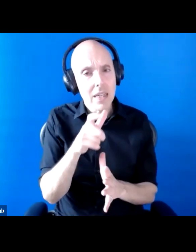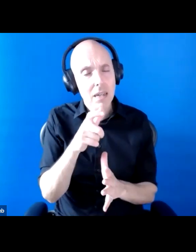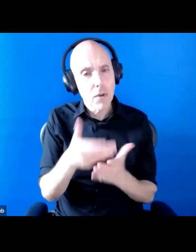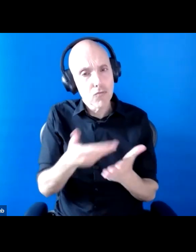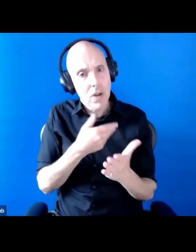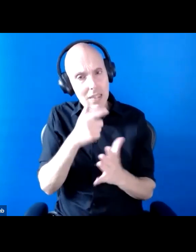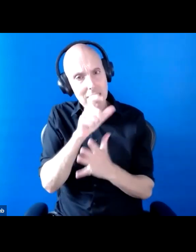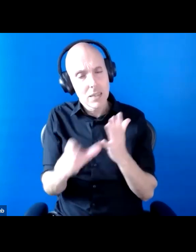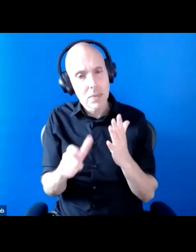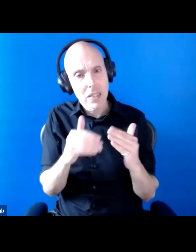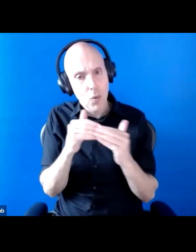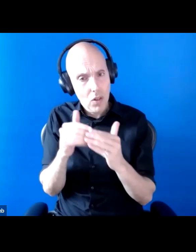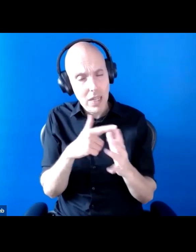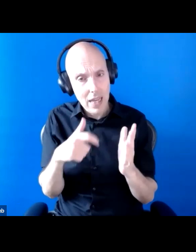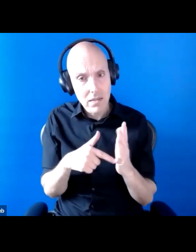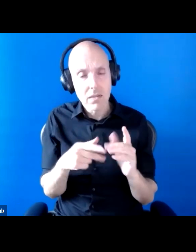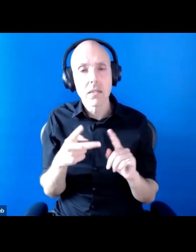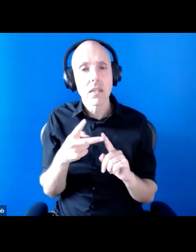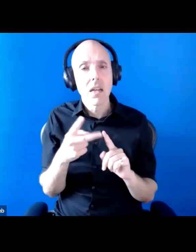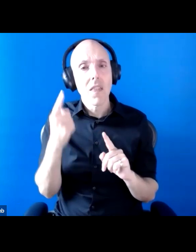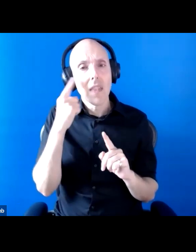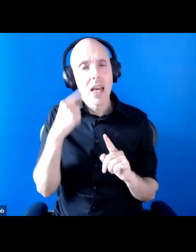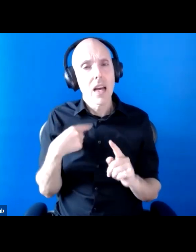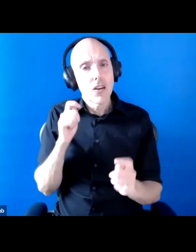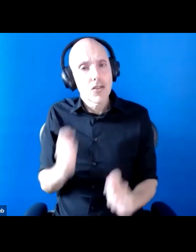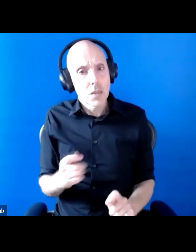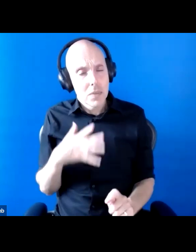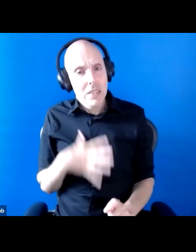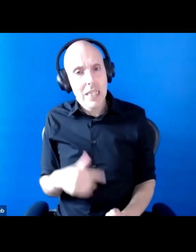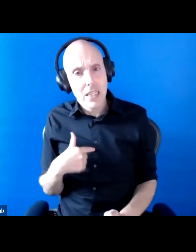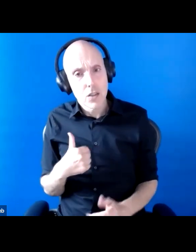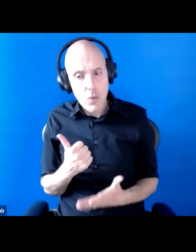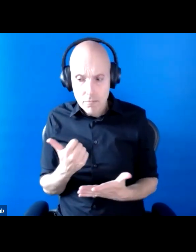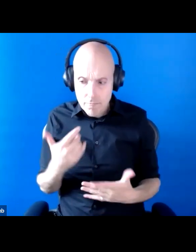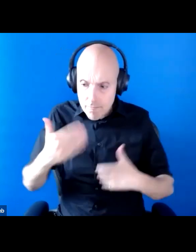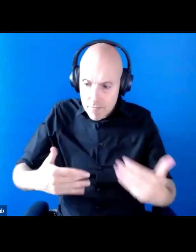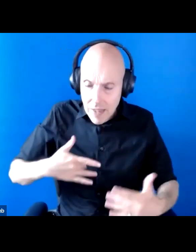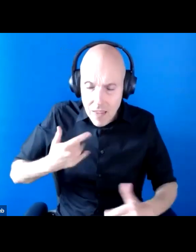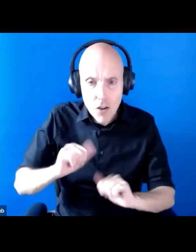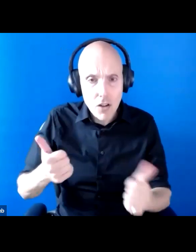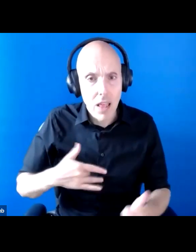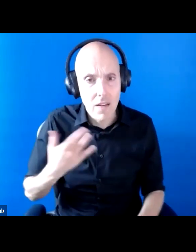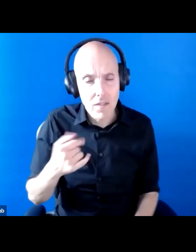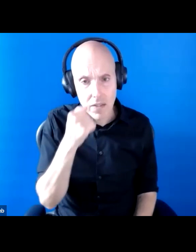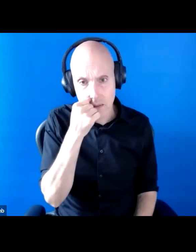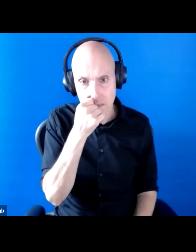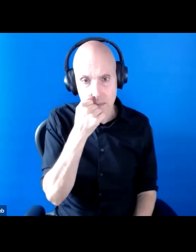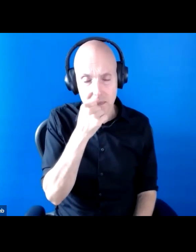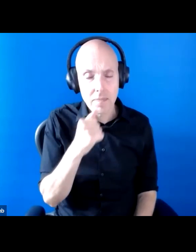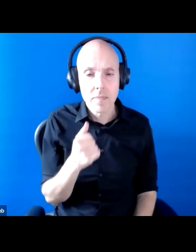think about the adjustments you need to lead a good life. So I think more groups are